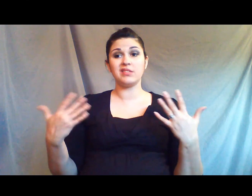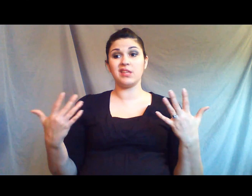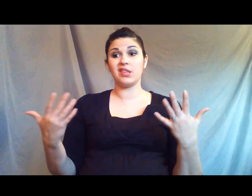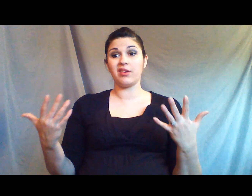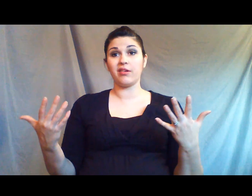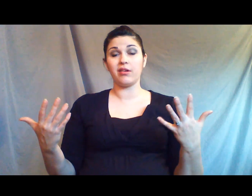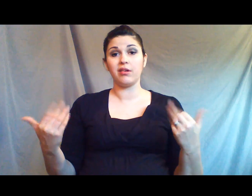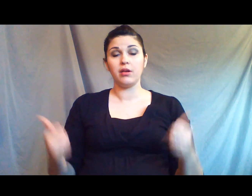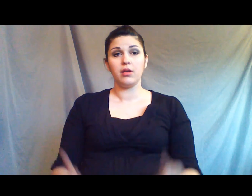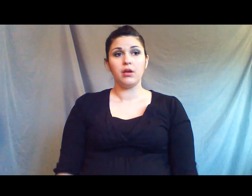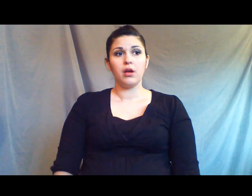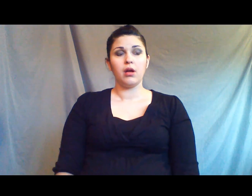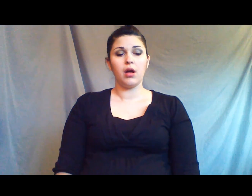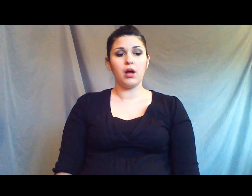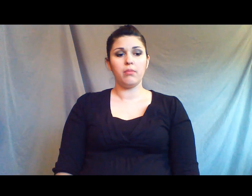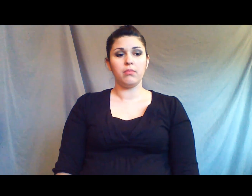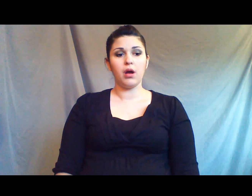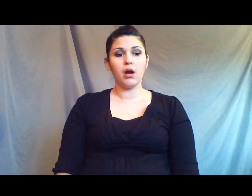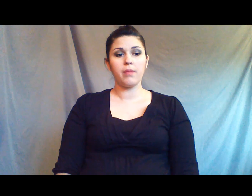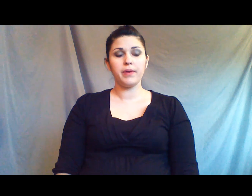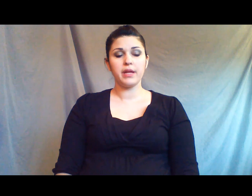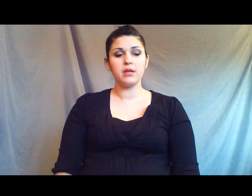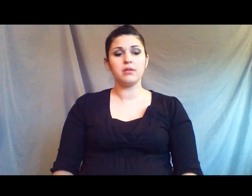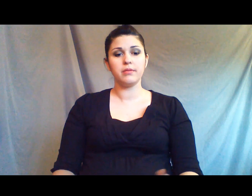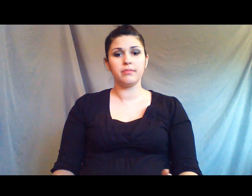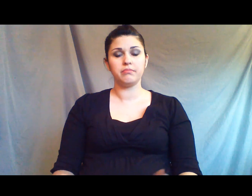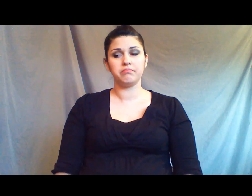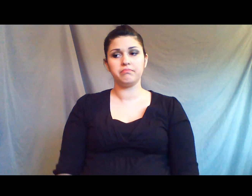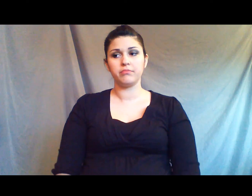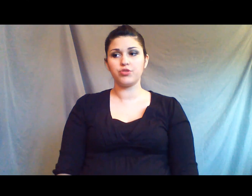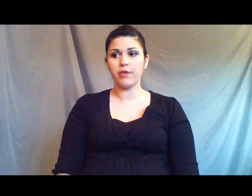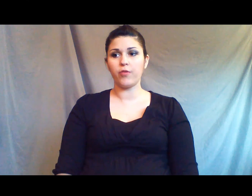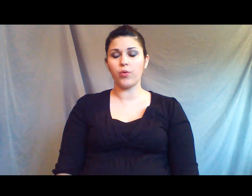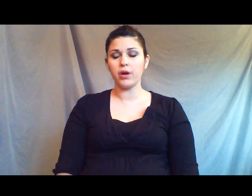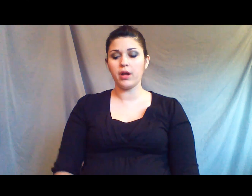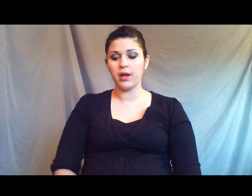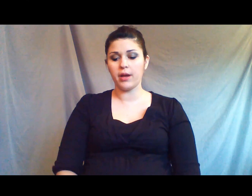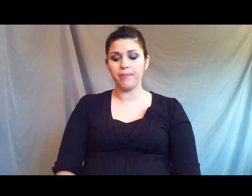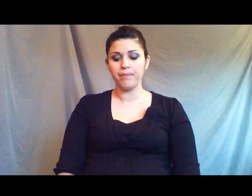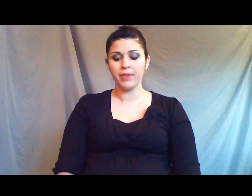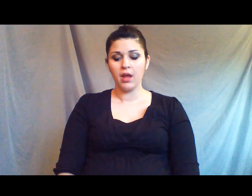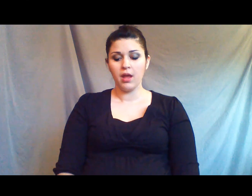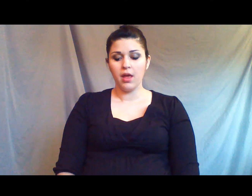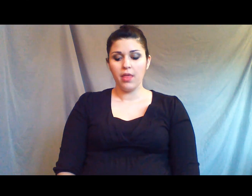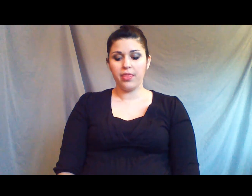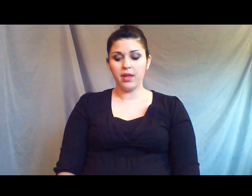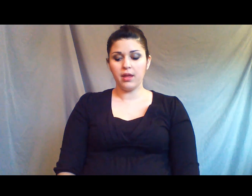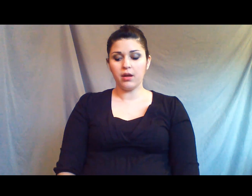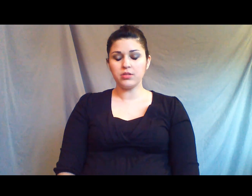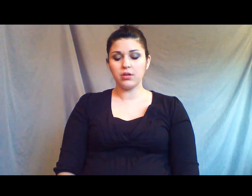that they're are pretty straightforward. The also,